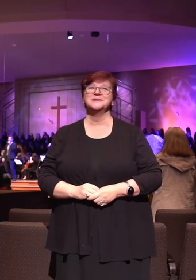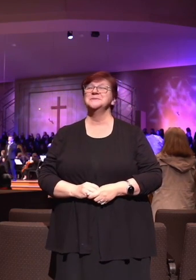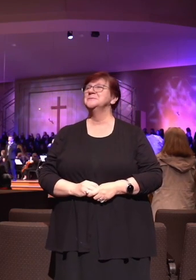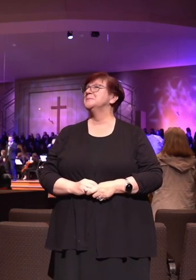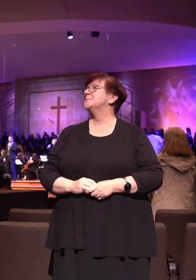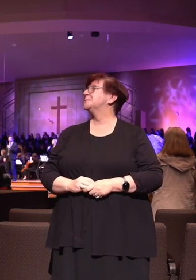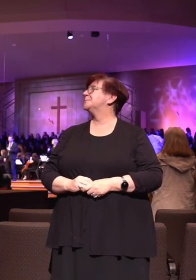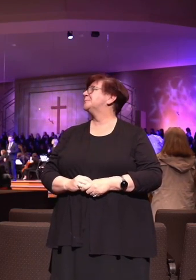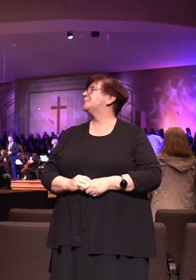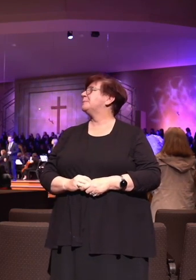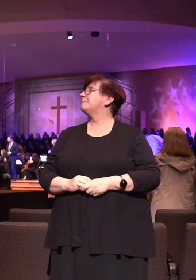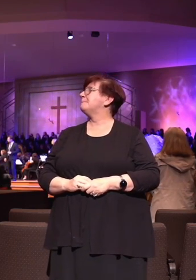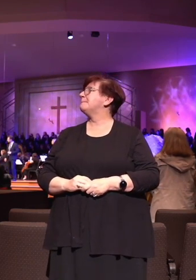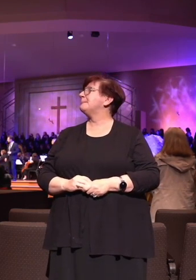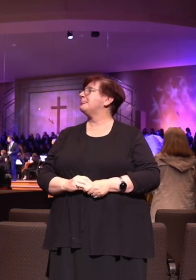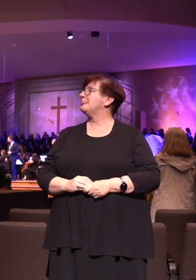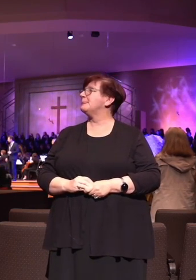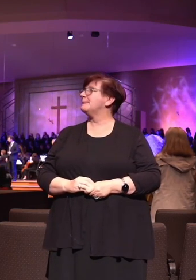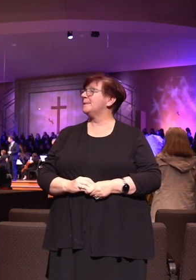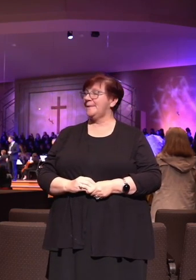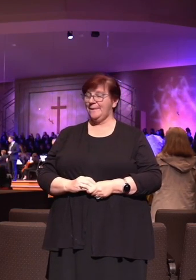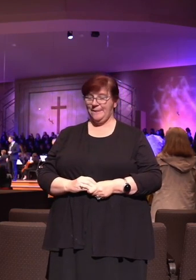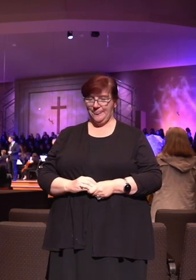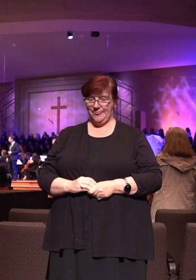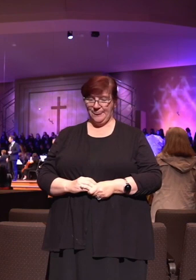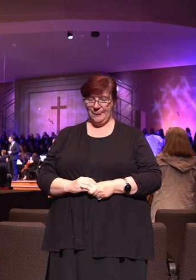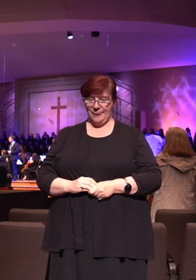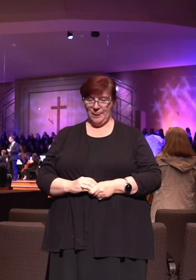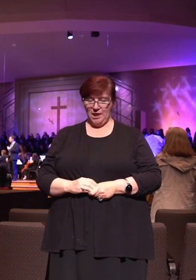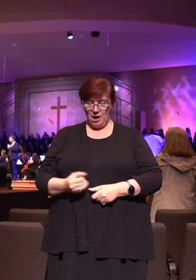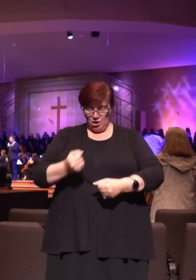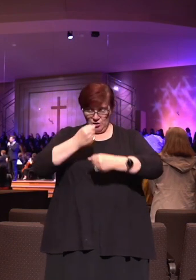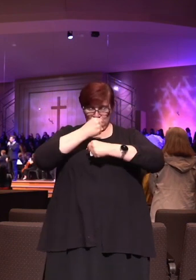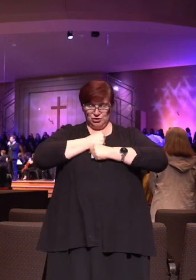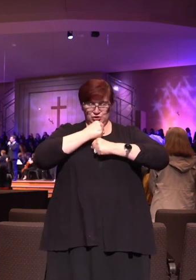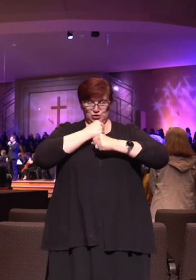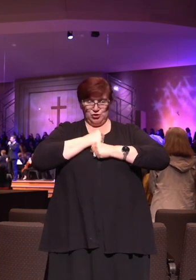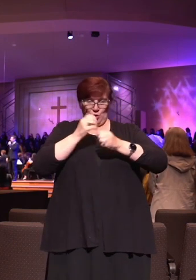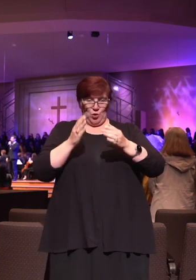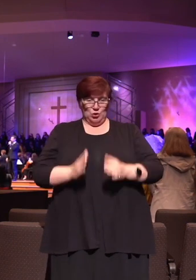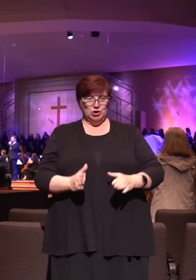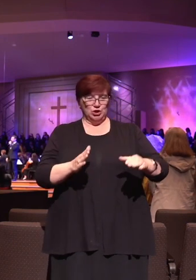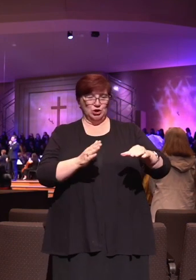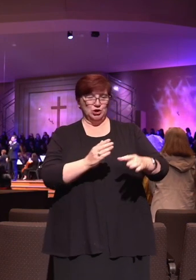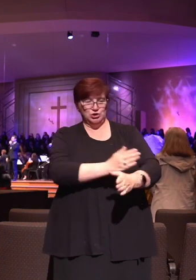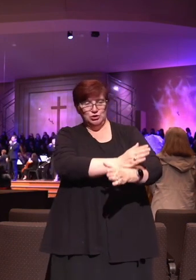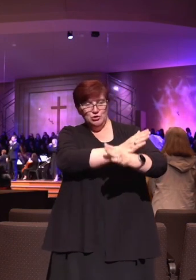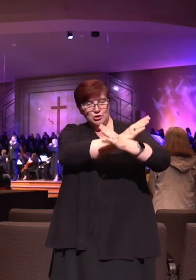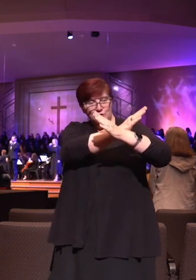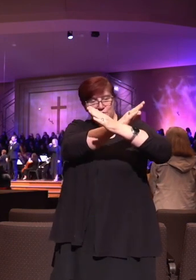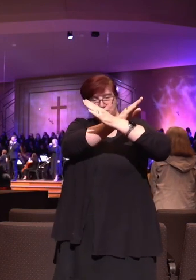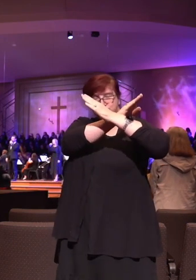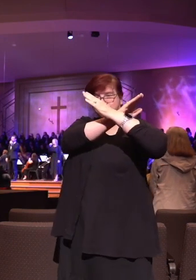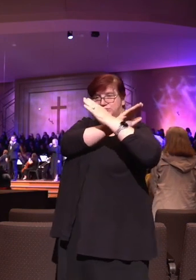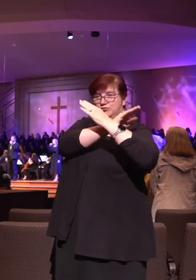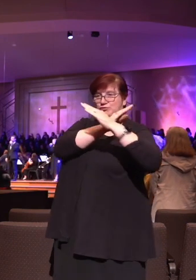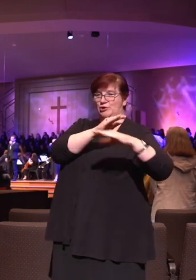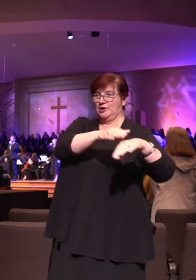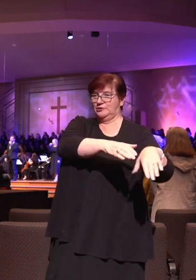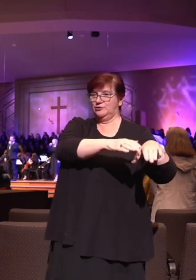So many thought he would not come forth, but he did. Rainly they watch his bed,